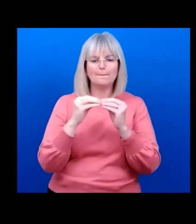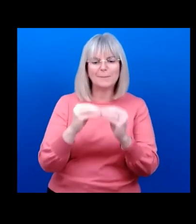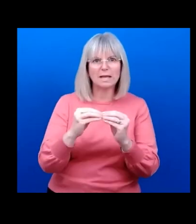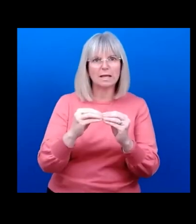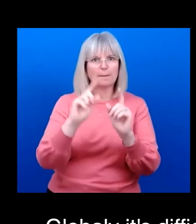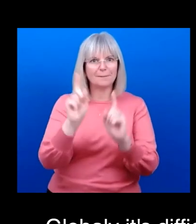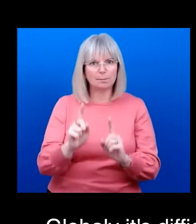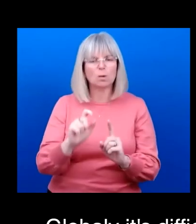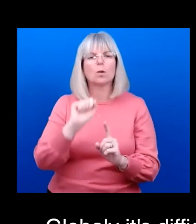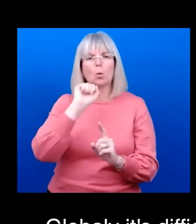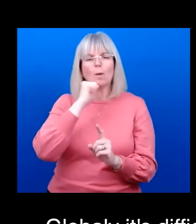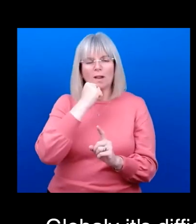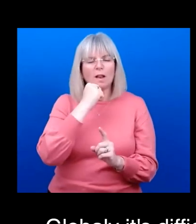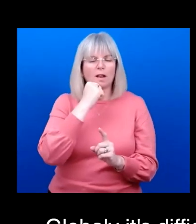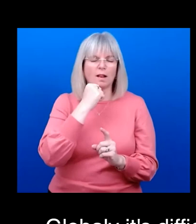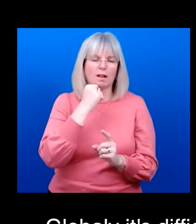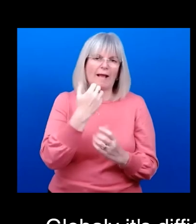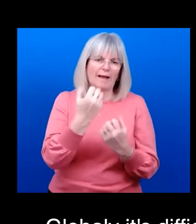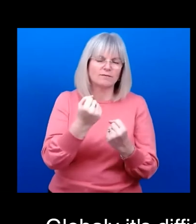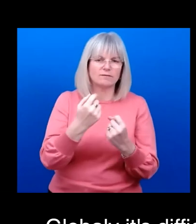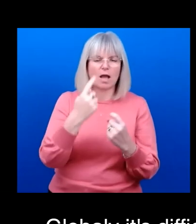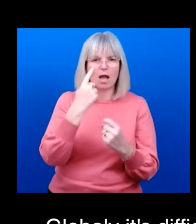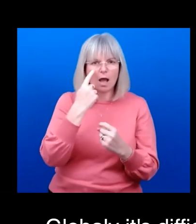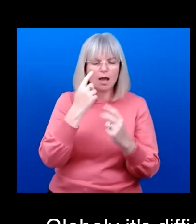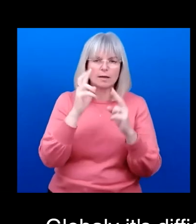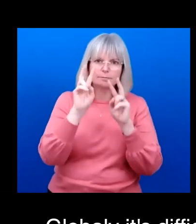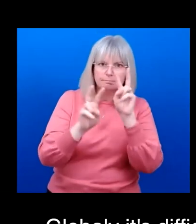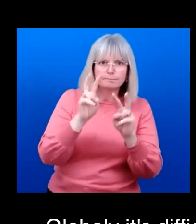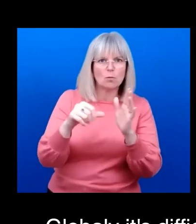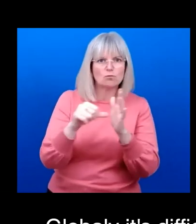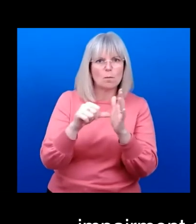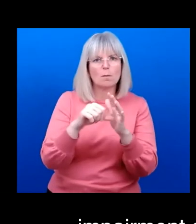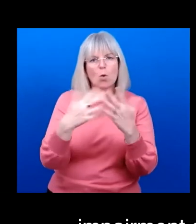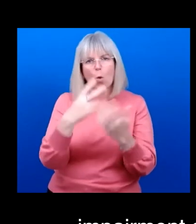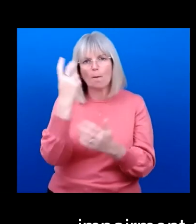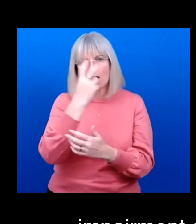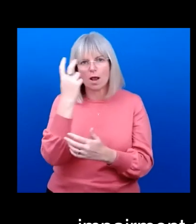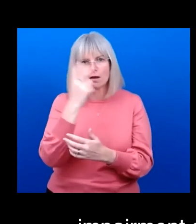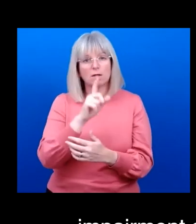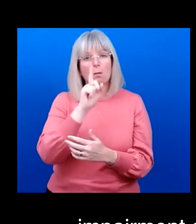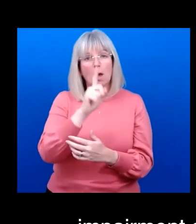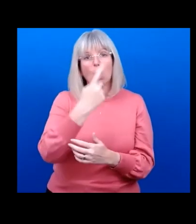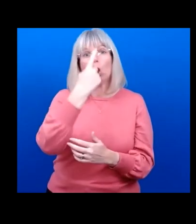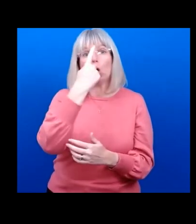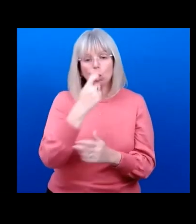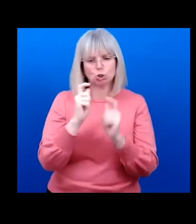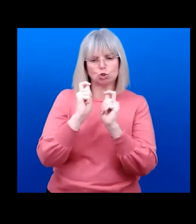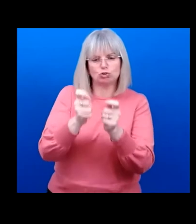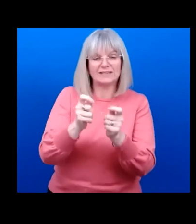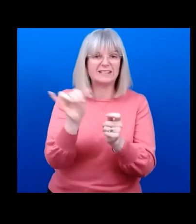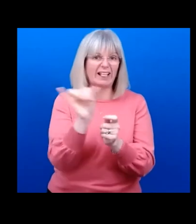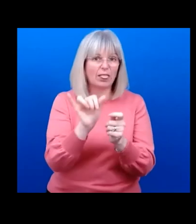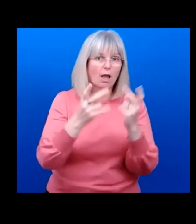blindness that could be addressed through access to spectacles and carteric surgery. Alakos One billion